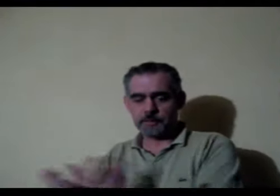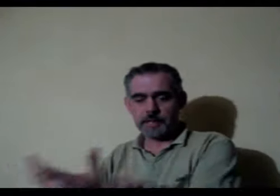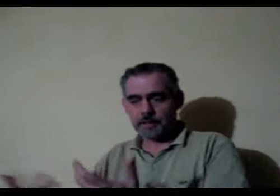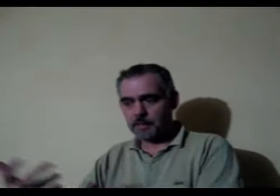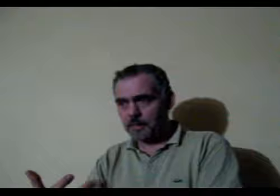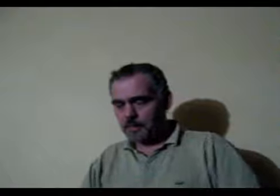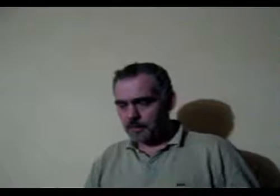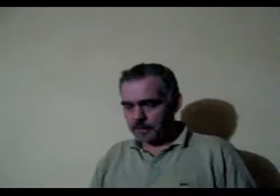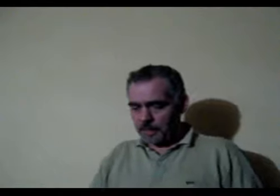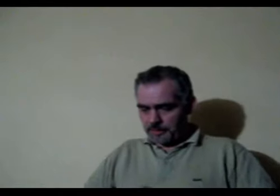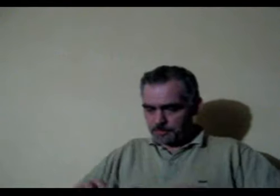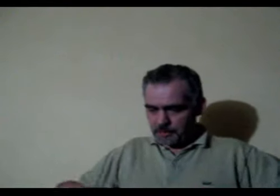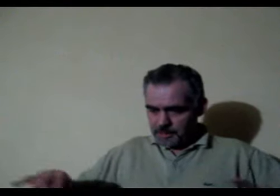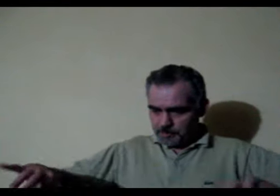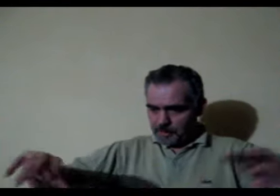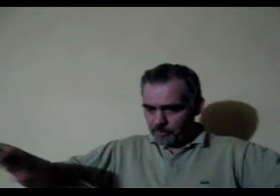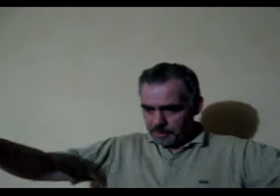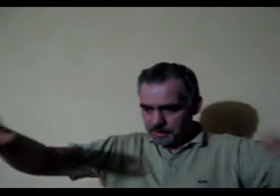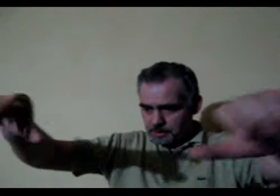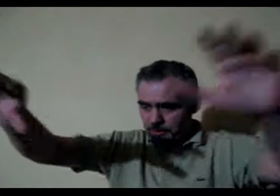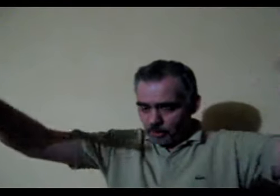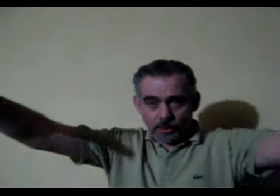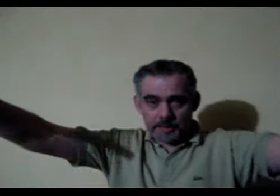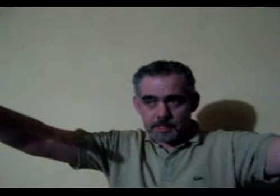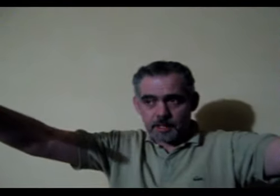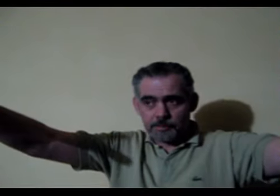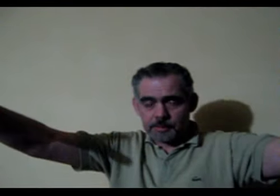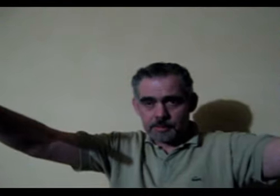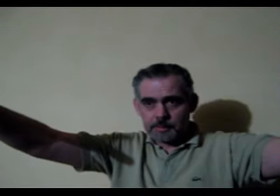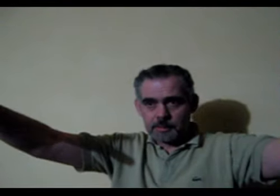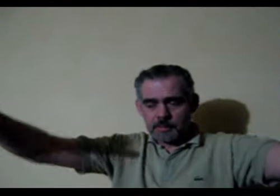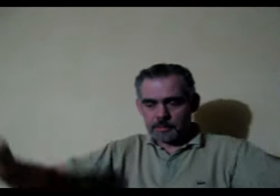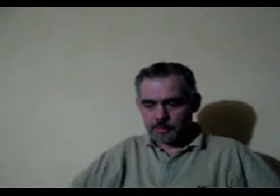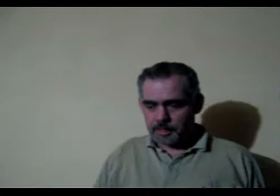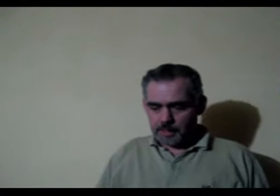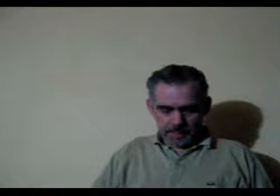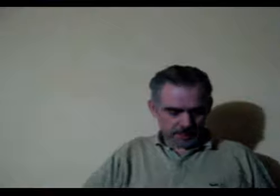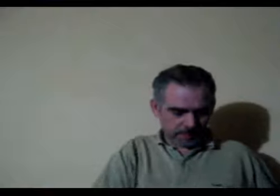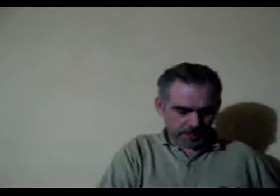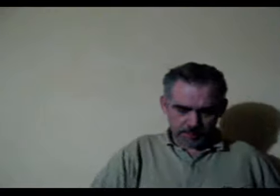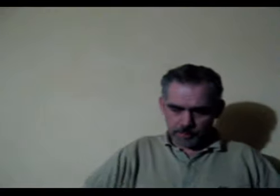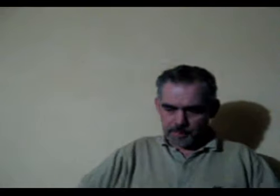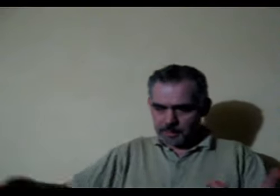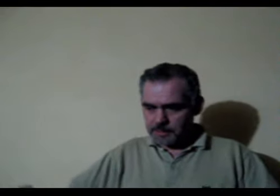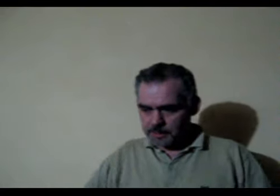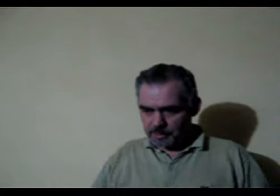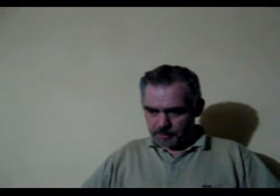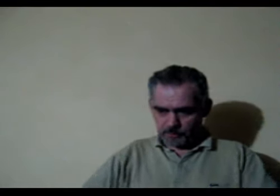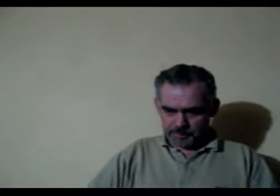put the puzzle together ok this puzzle is being created as we go along in time ok it's the puzzle of humanity it's how